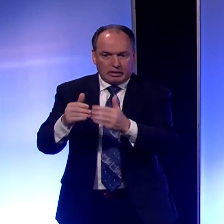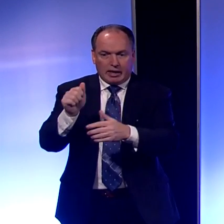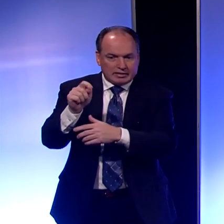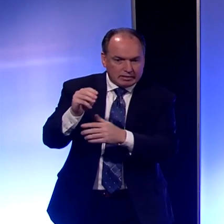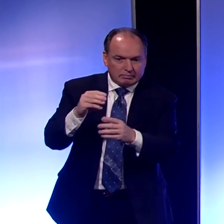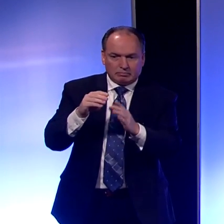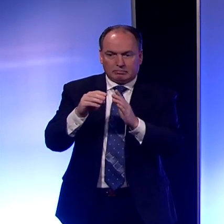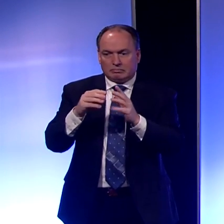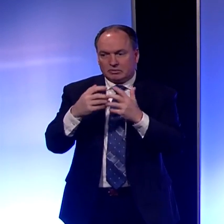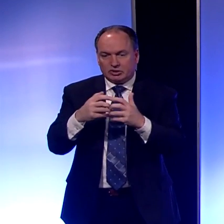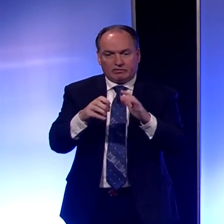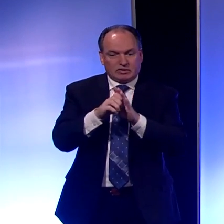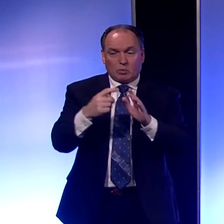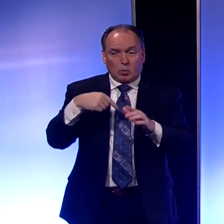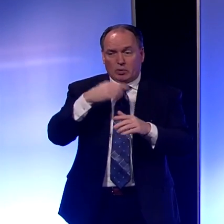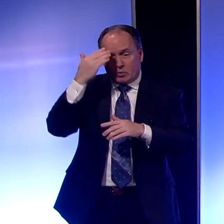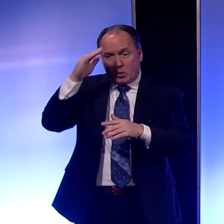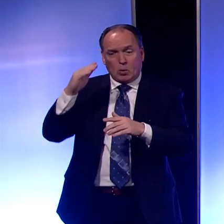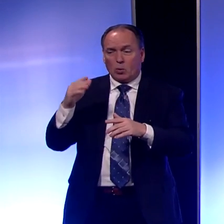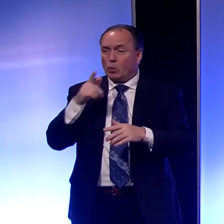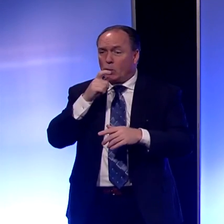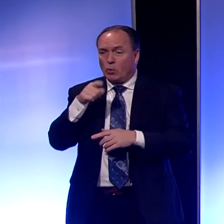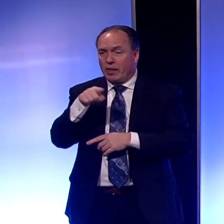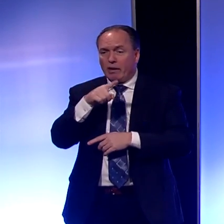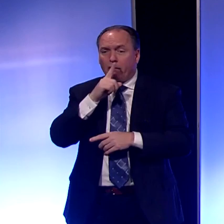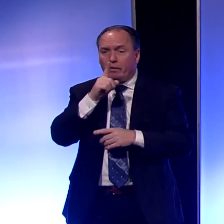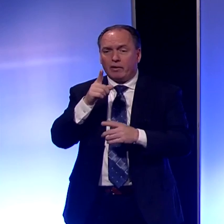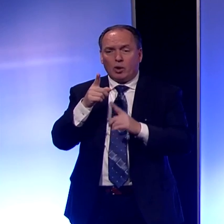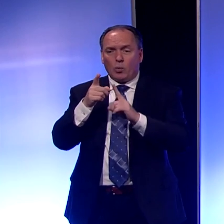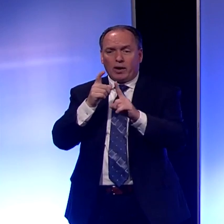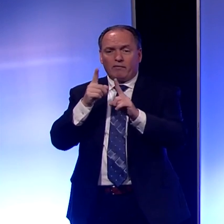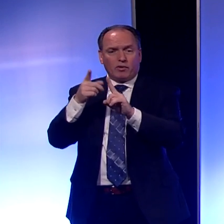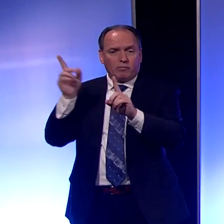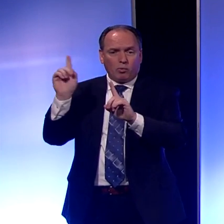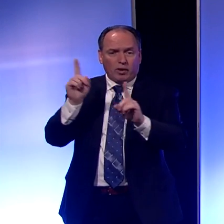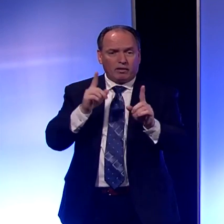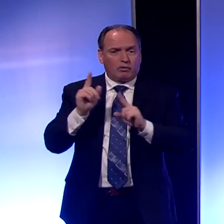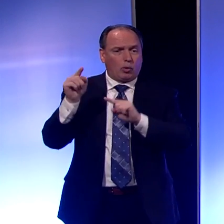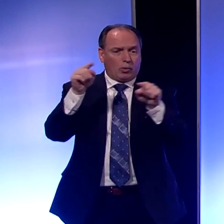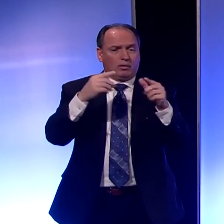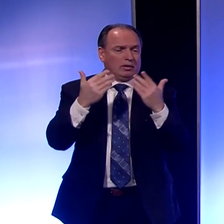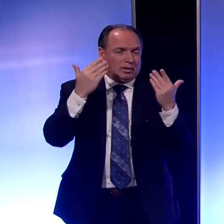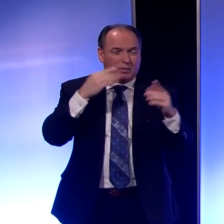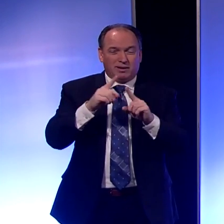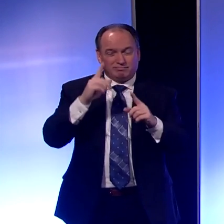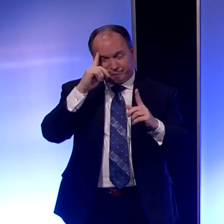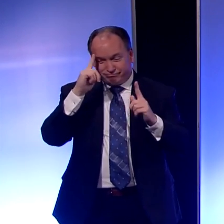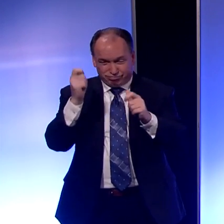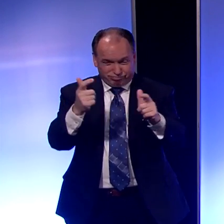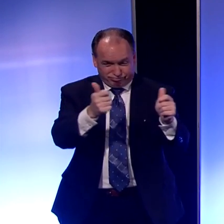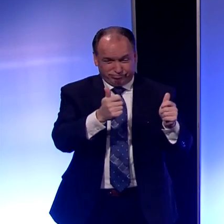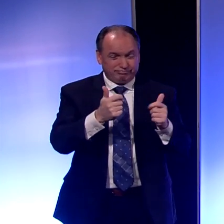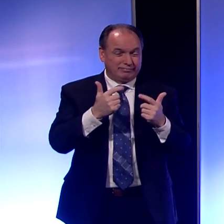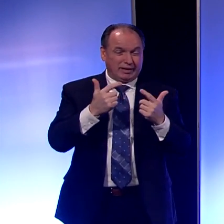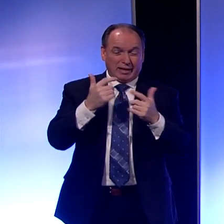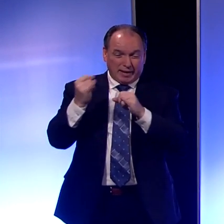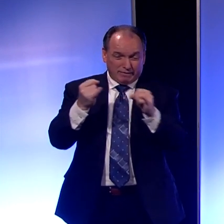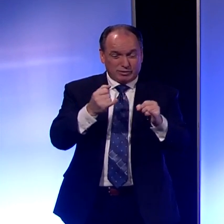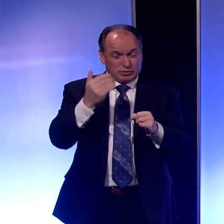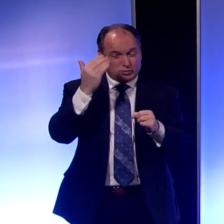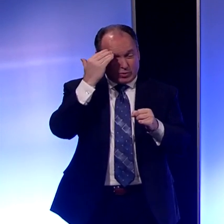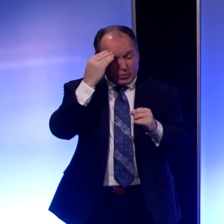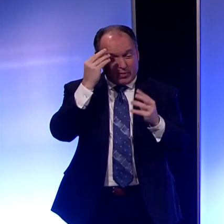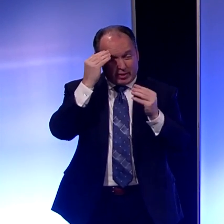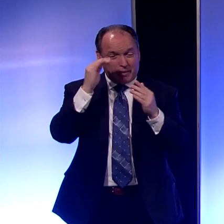for example. And we wouldn't even know who they were, where they came from, where they're going. So it's really up to you as an individual to think about